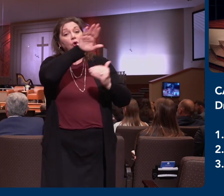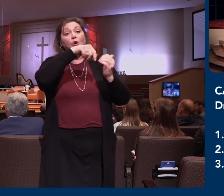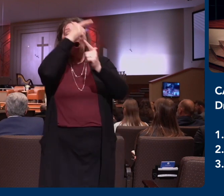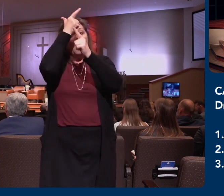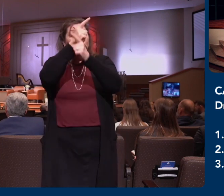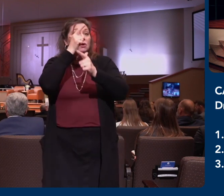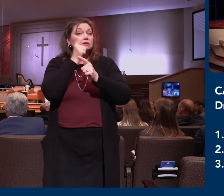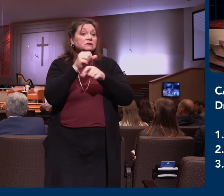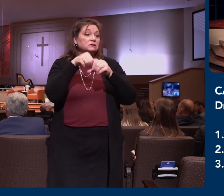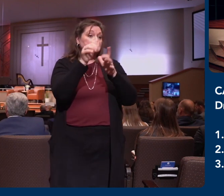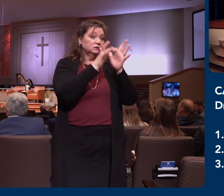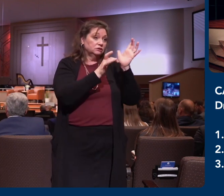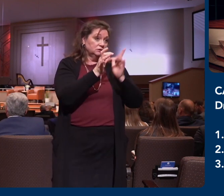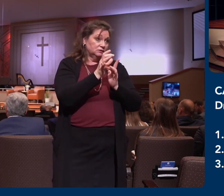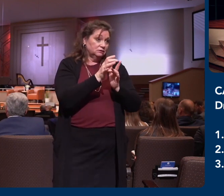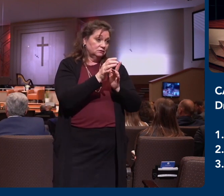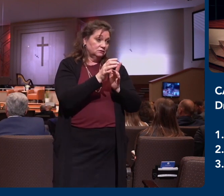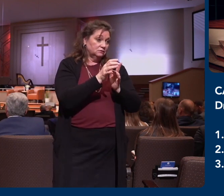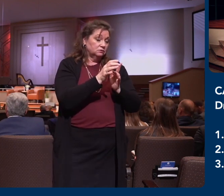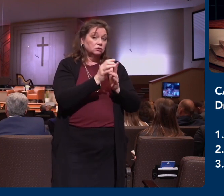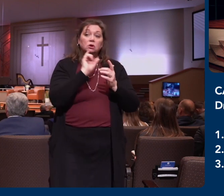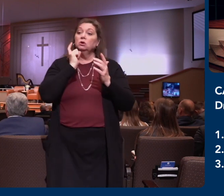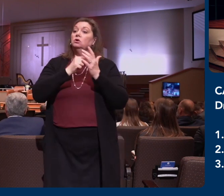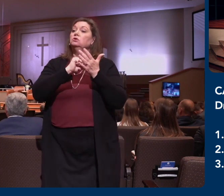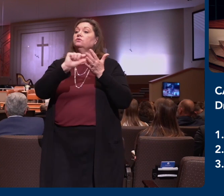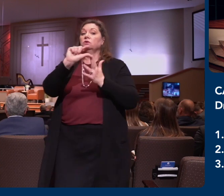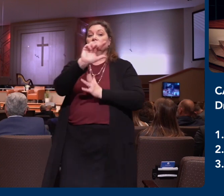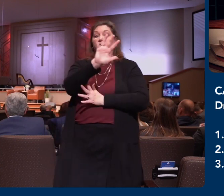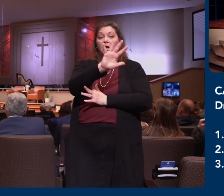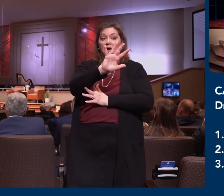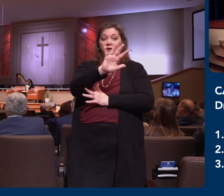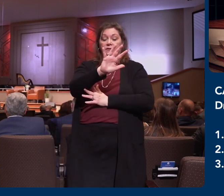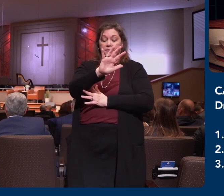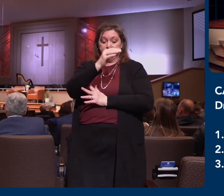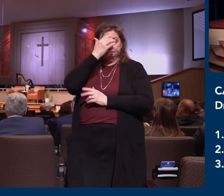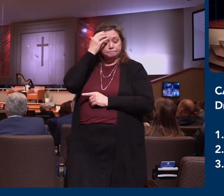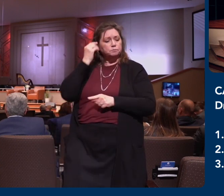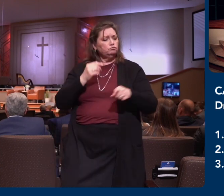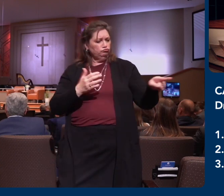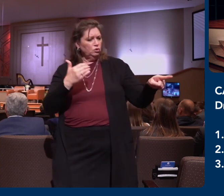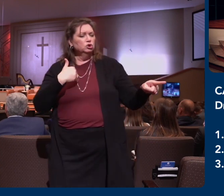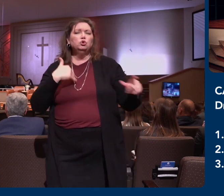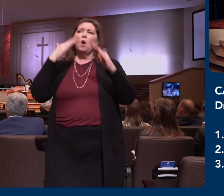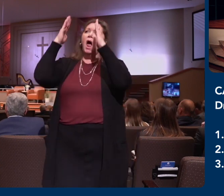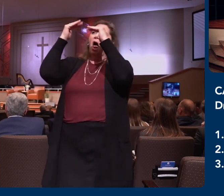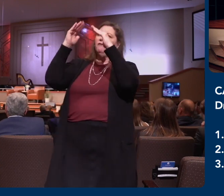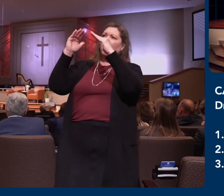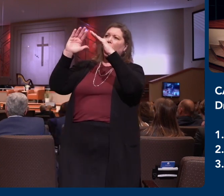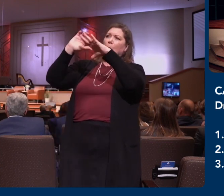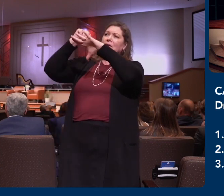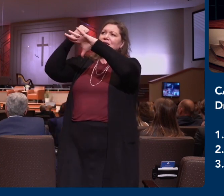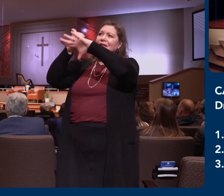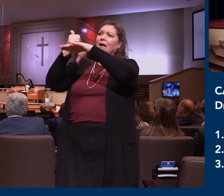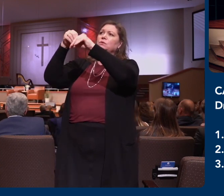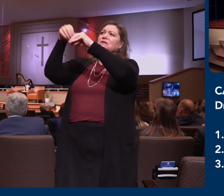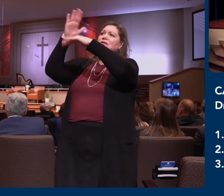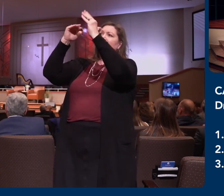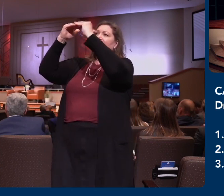five. Verse number five. For the hope which is laid up for you in heaven, whereof ye heard before in the word of the